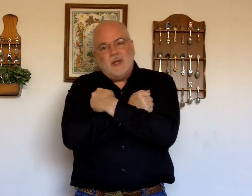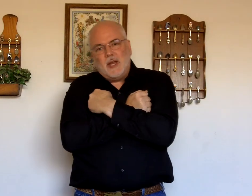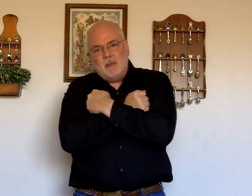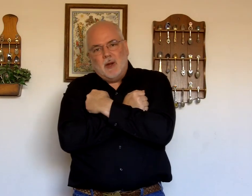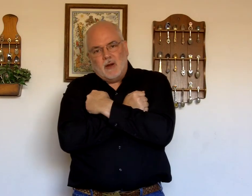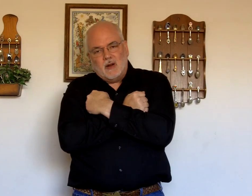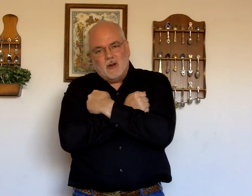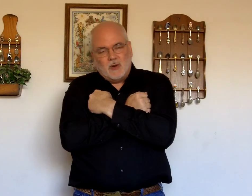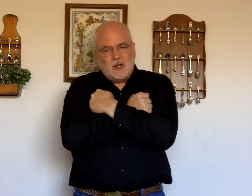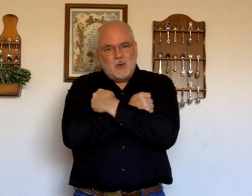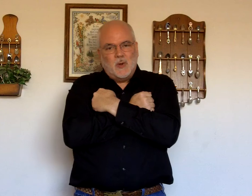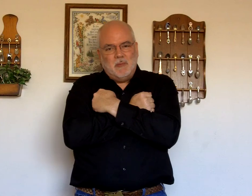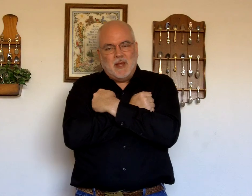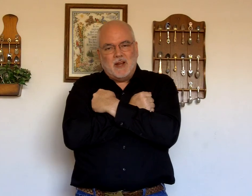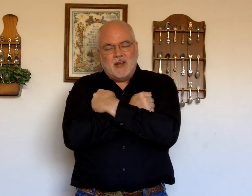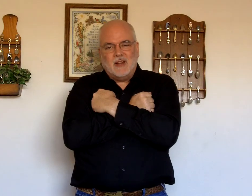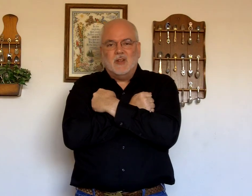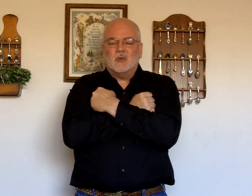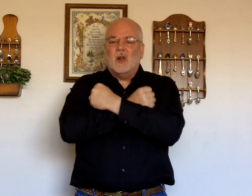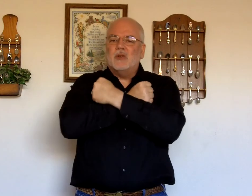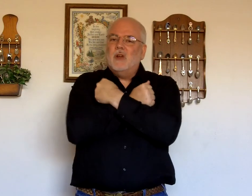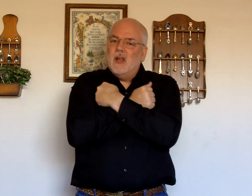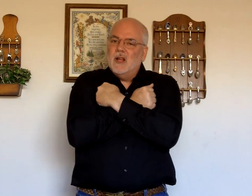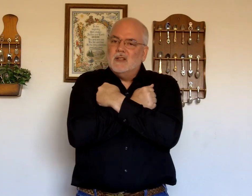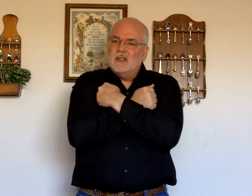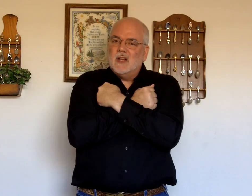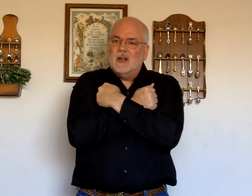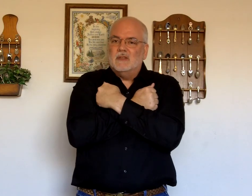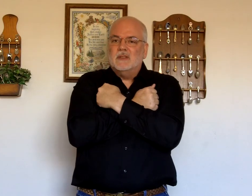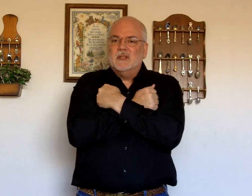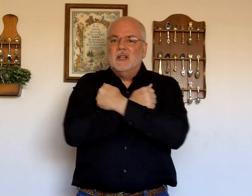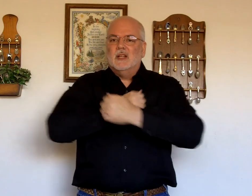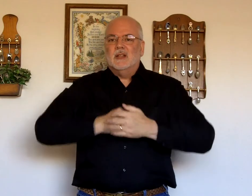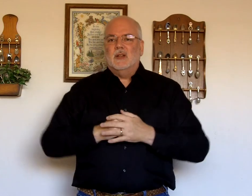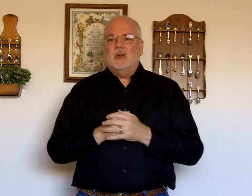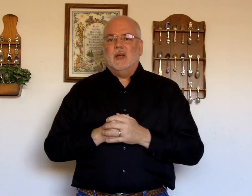teddy bear. When you're going to bed at night. You just cross your hands in love. Okay.